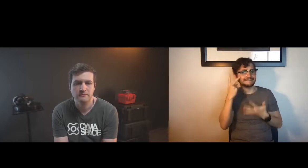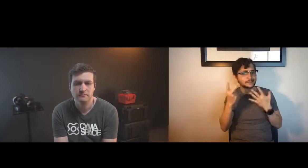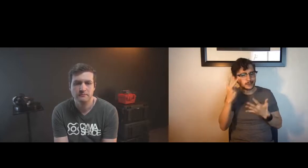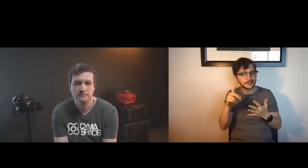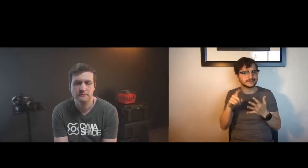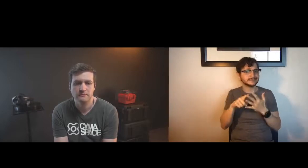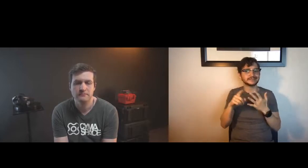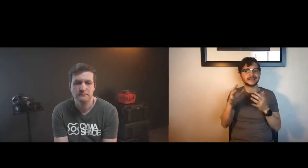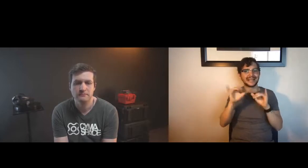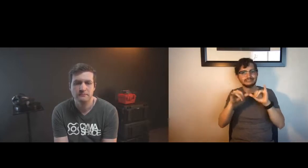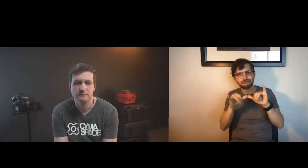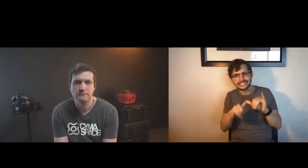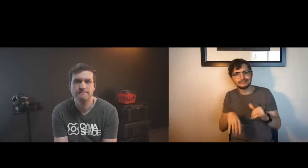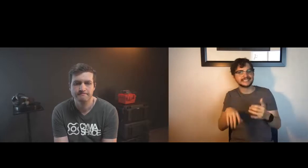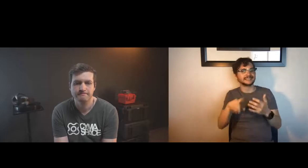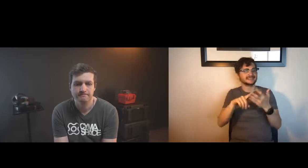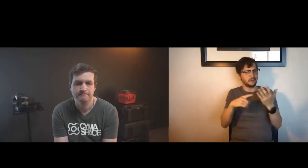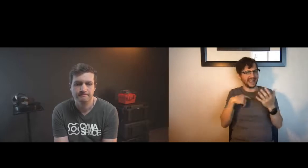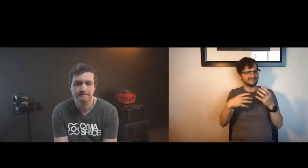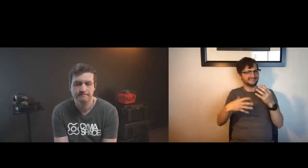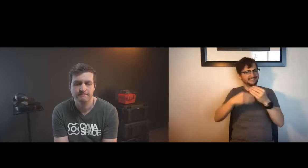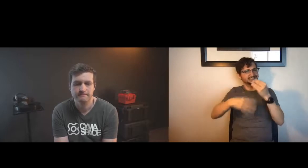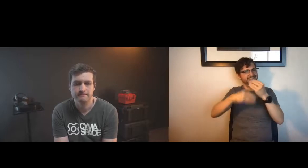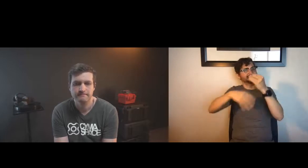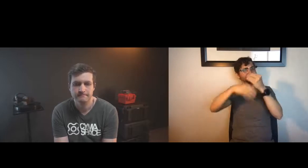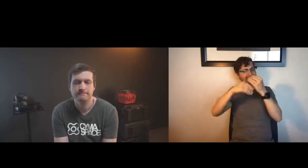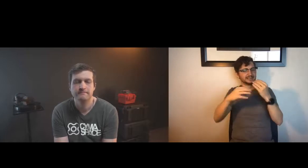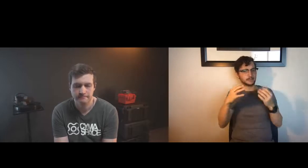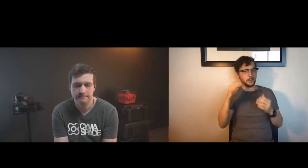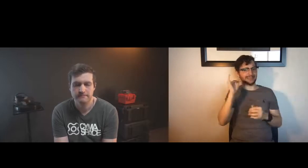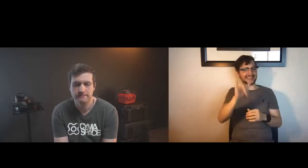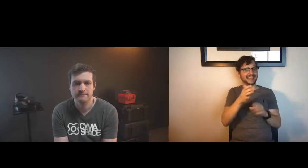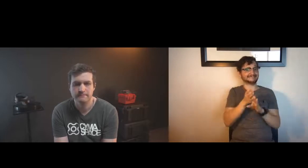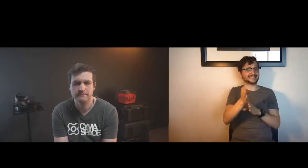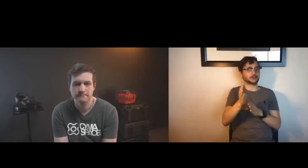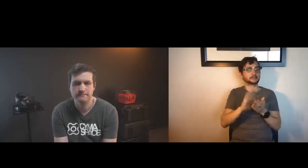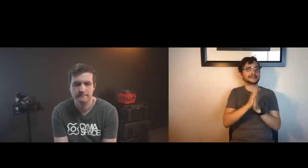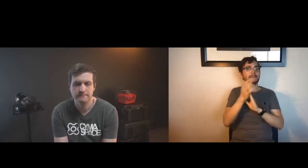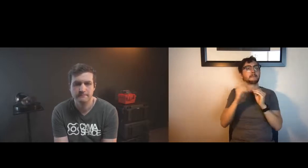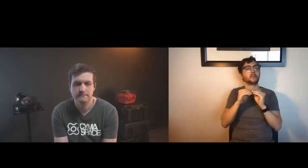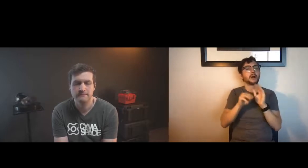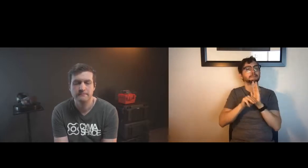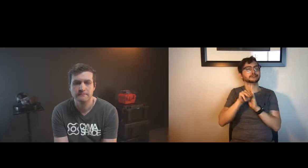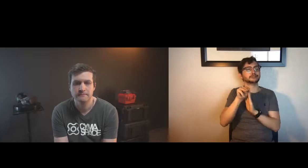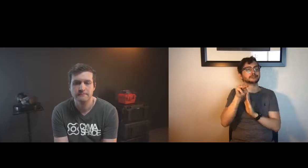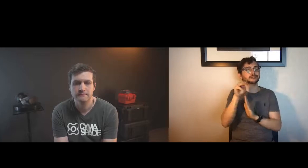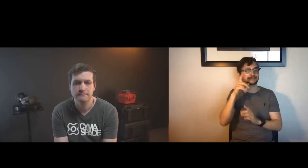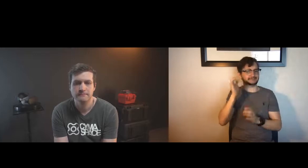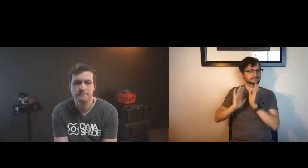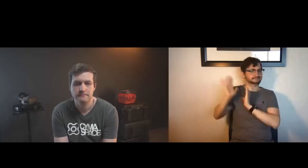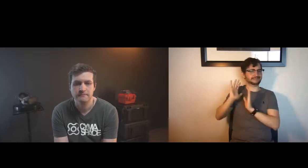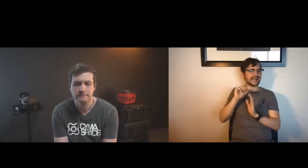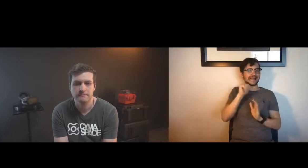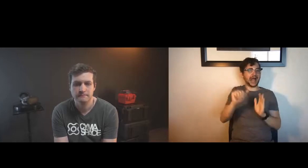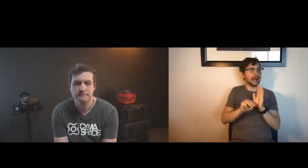increasingly aware of other things to consider physical access visual access engineering so the list of considerations is longer